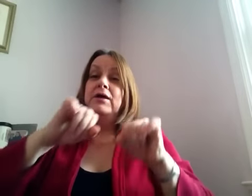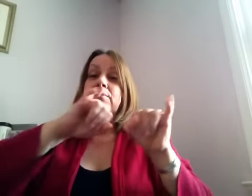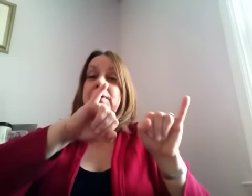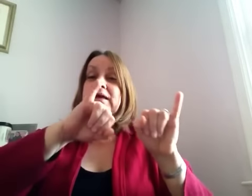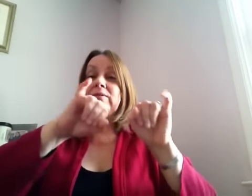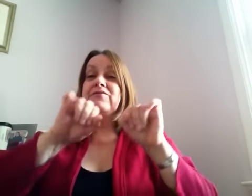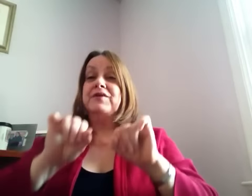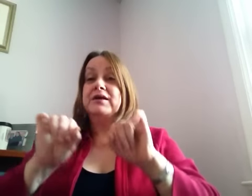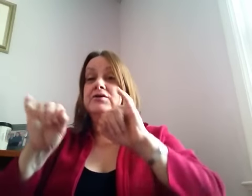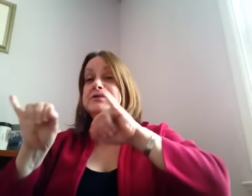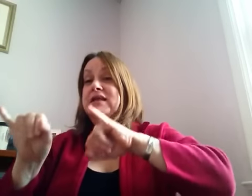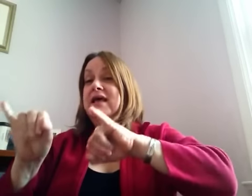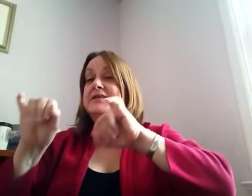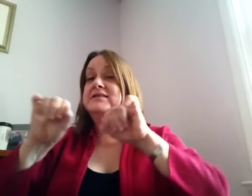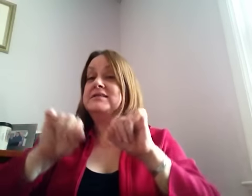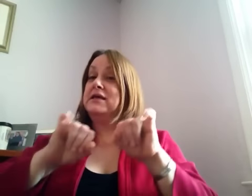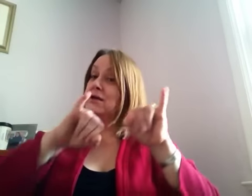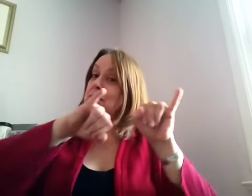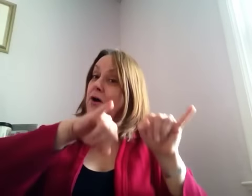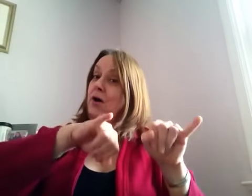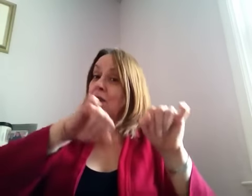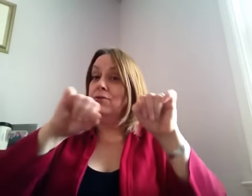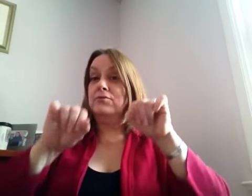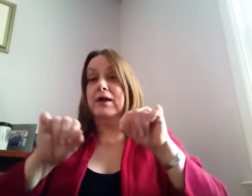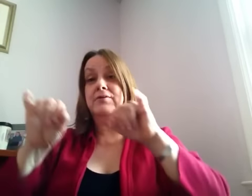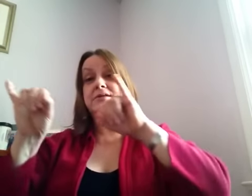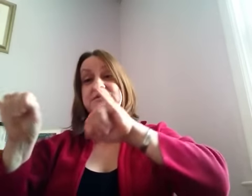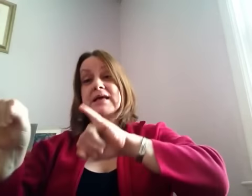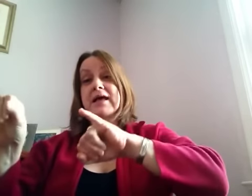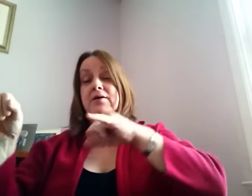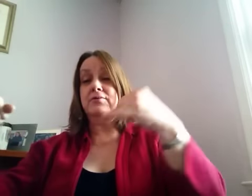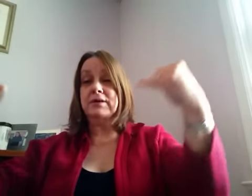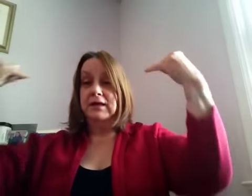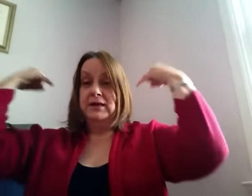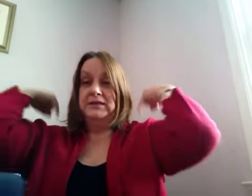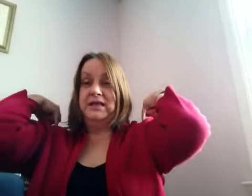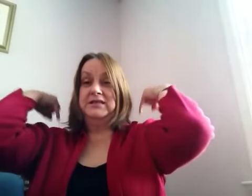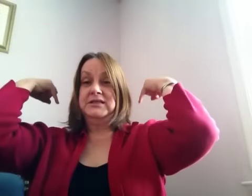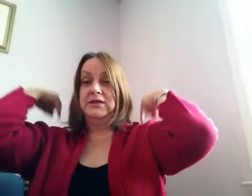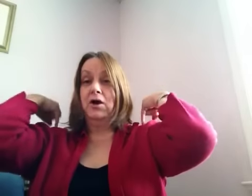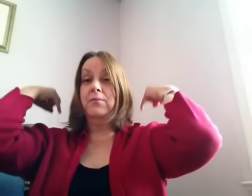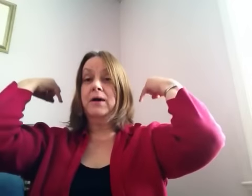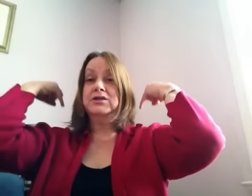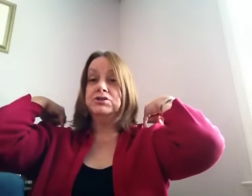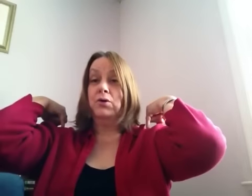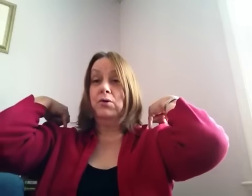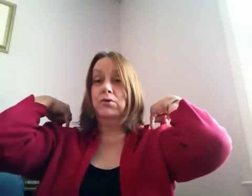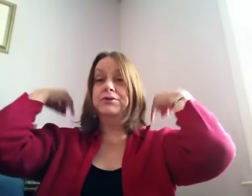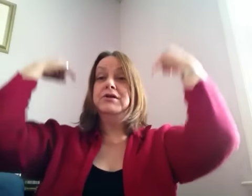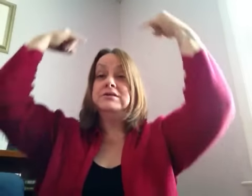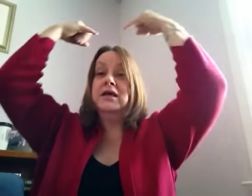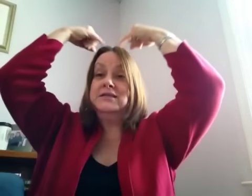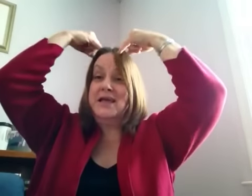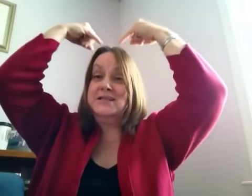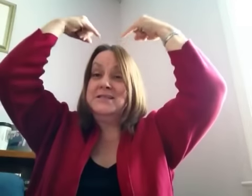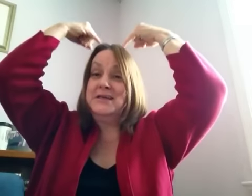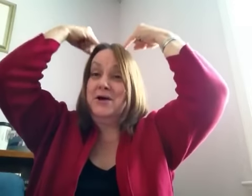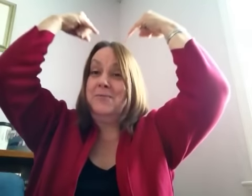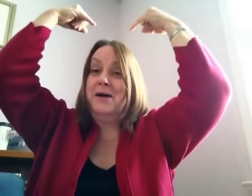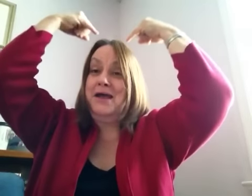Baby fingers dancing all around the town. Dancing on my shoulders, dancing on my